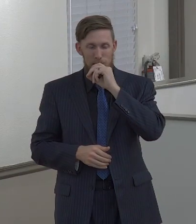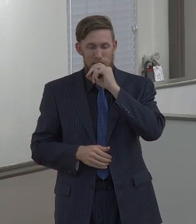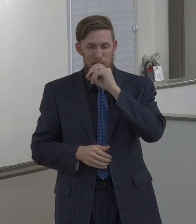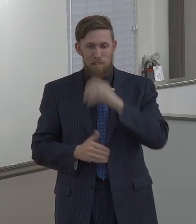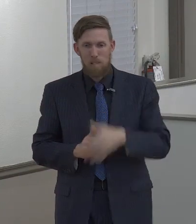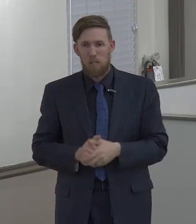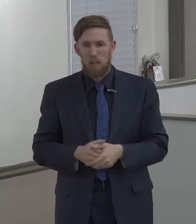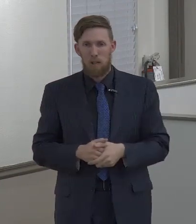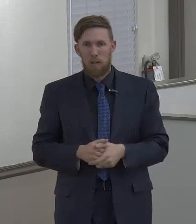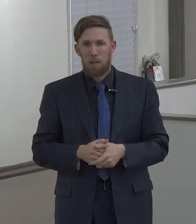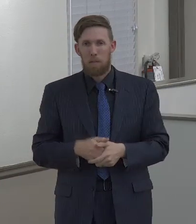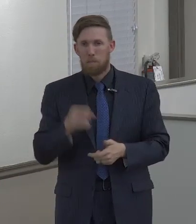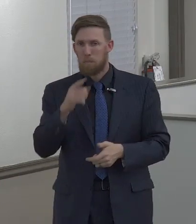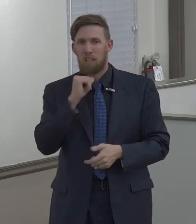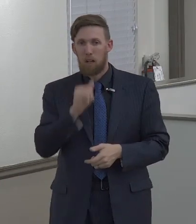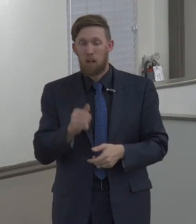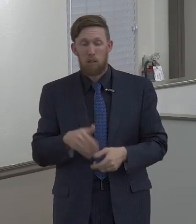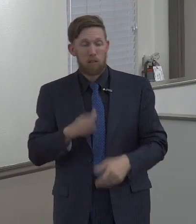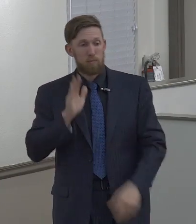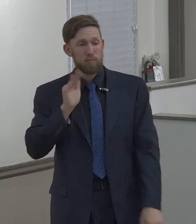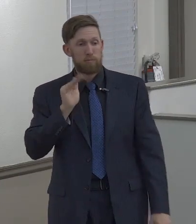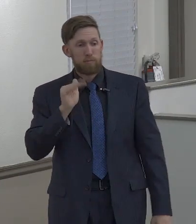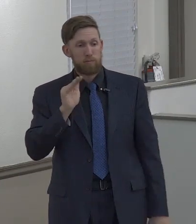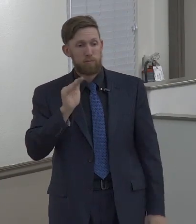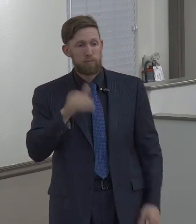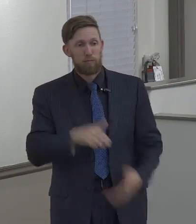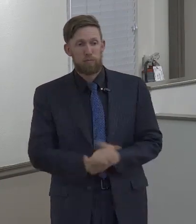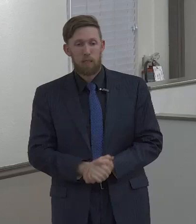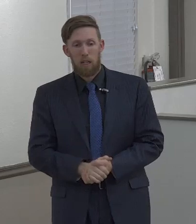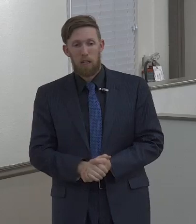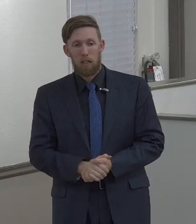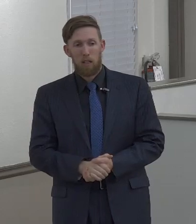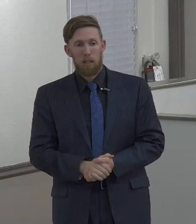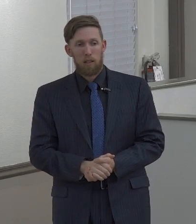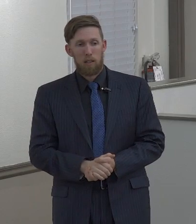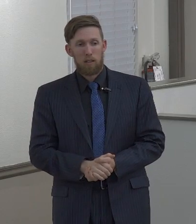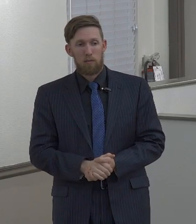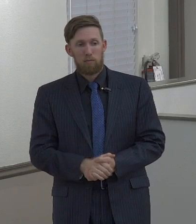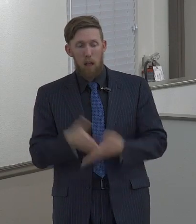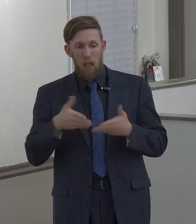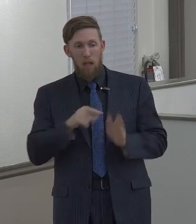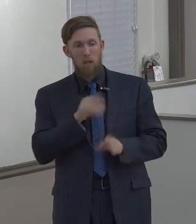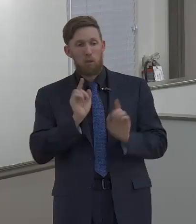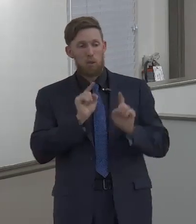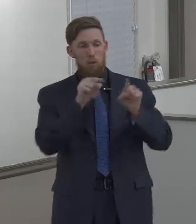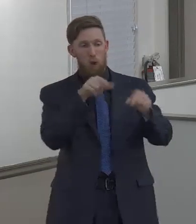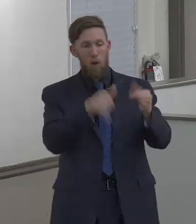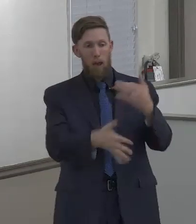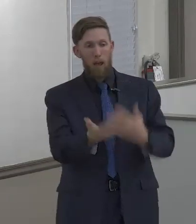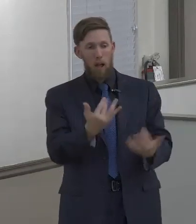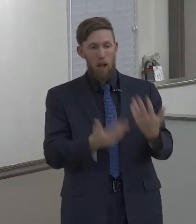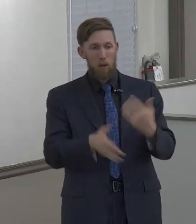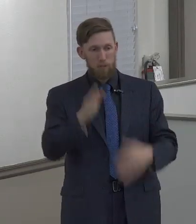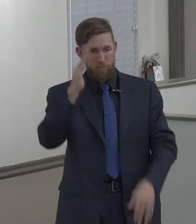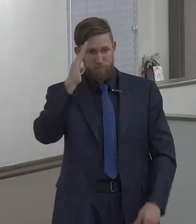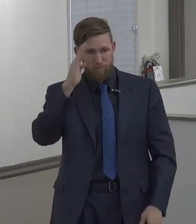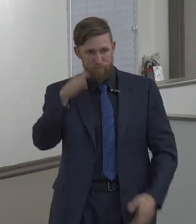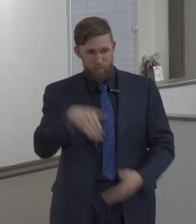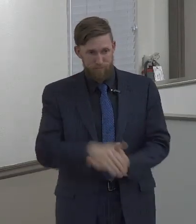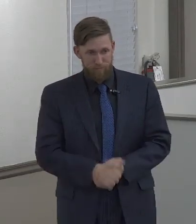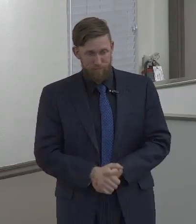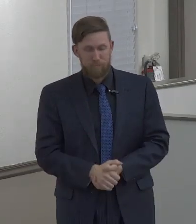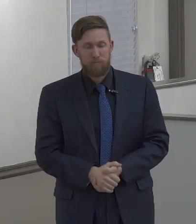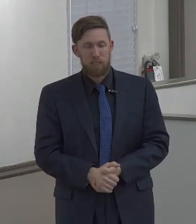that person go to hell standing on the side watching them just go too concerned about our feelings, too concerned about